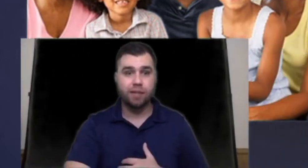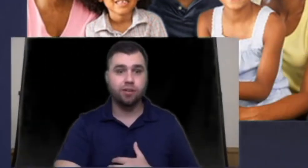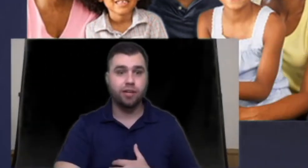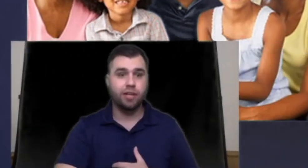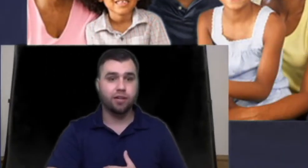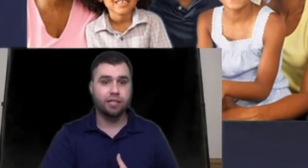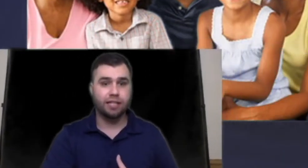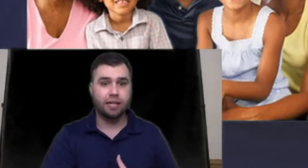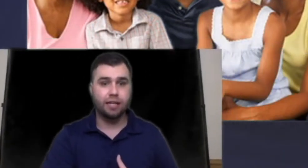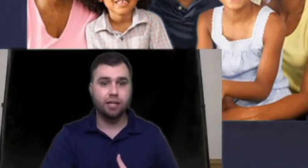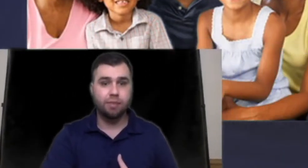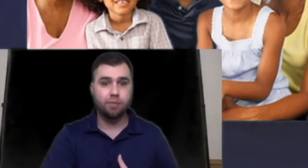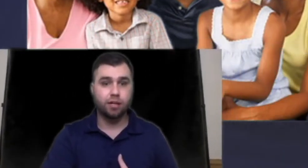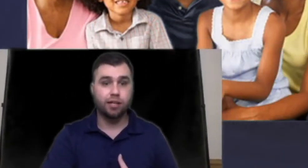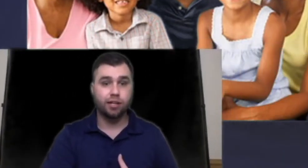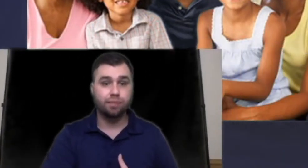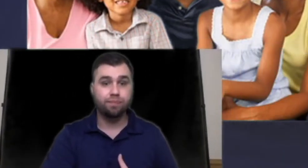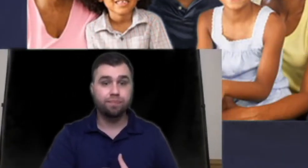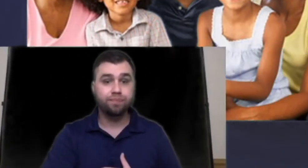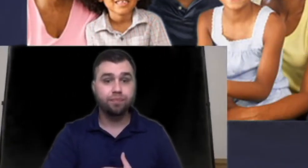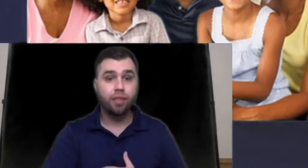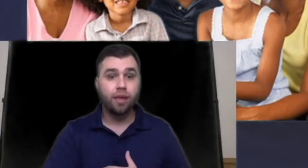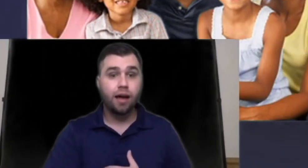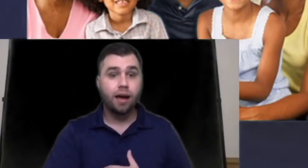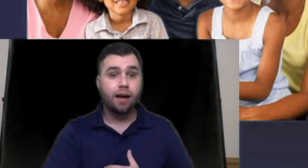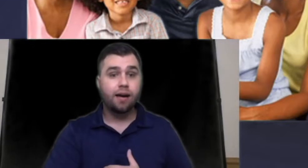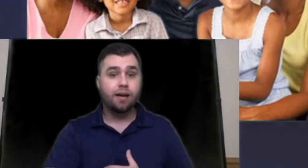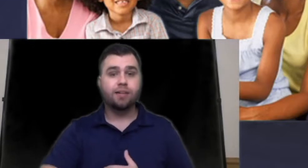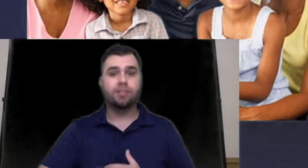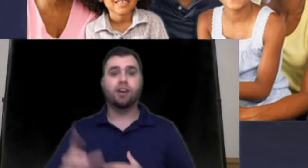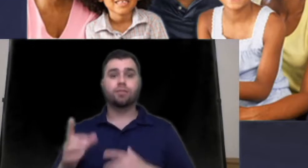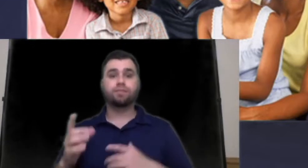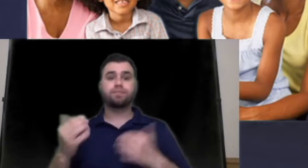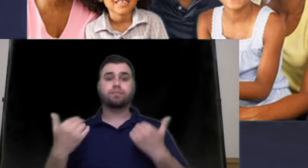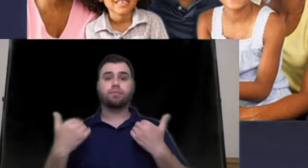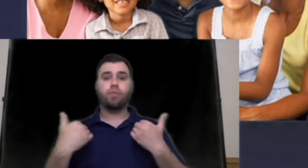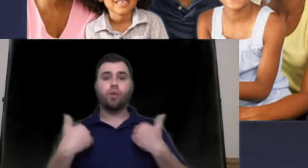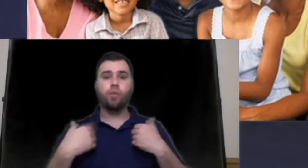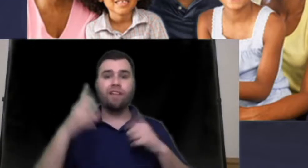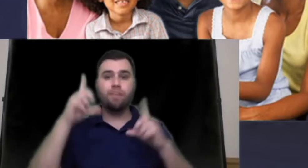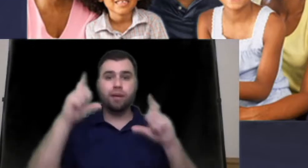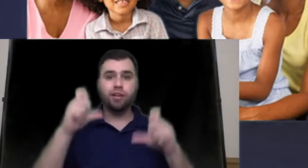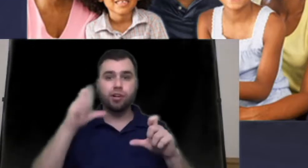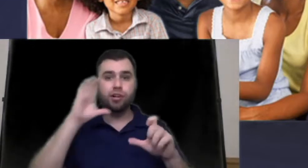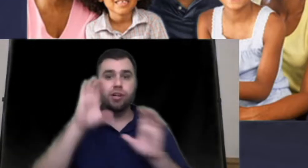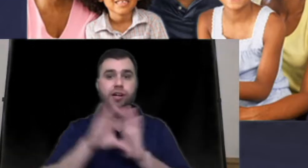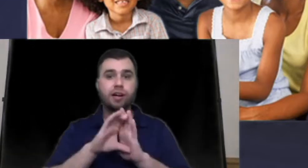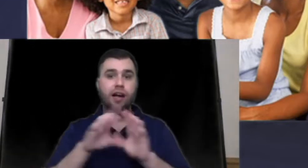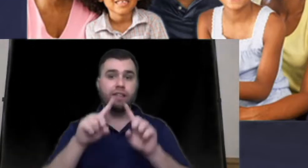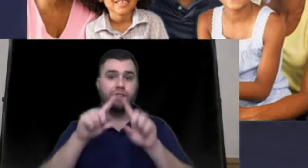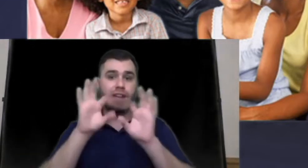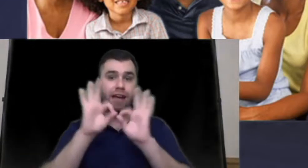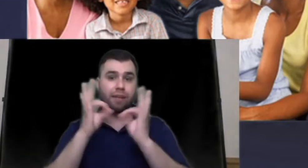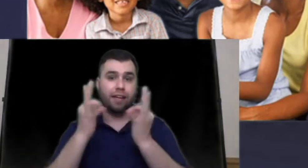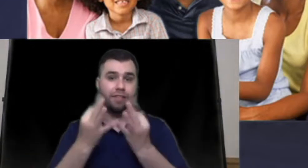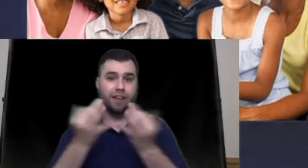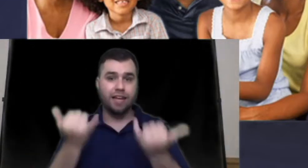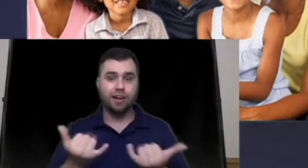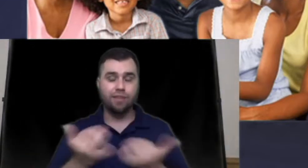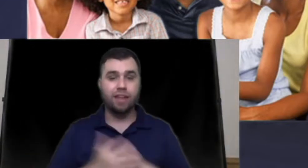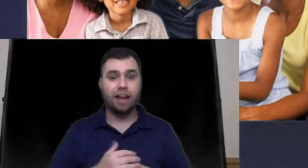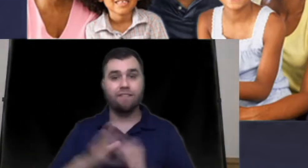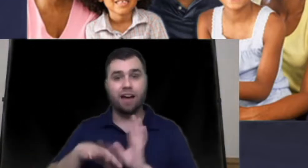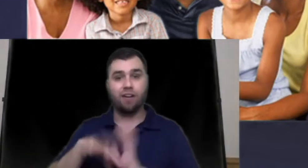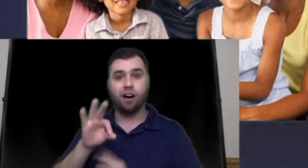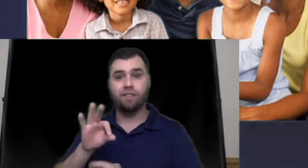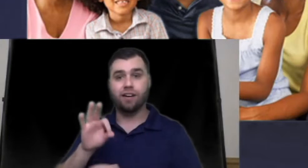little bit so that you'll see a little bit more clear so we have a picture of a family right here